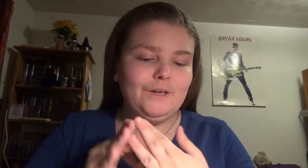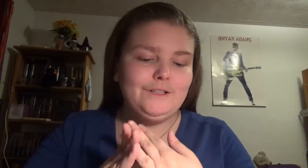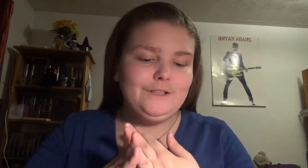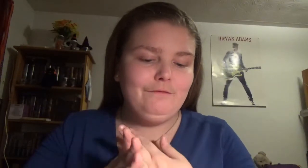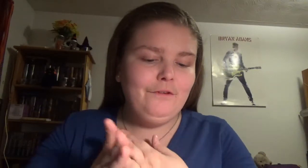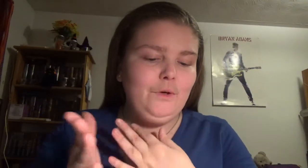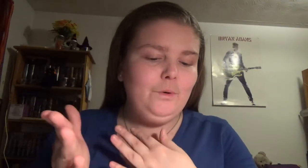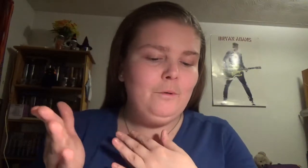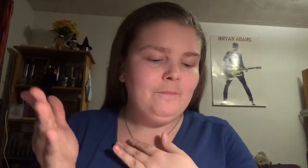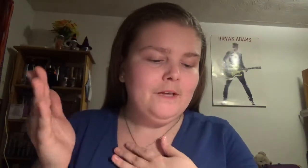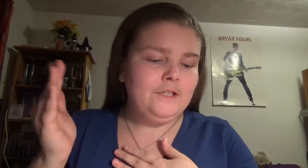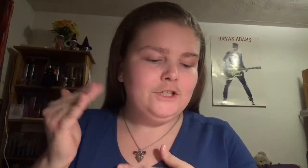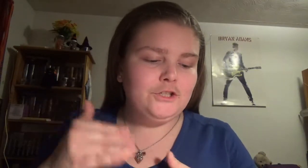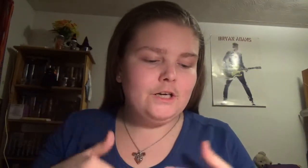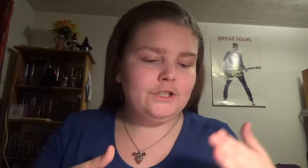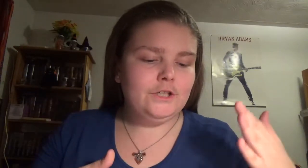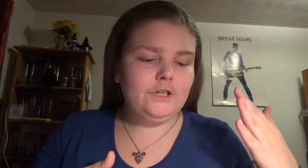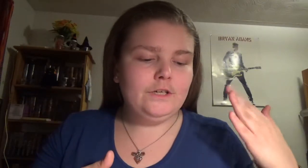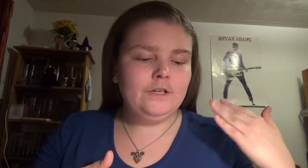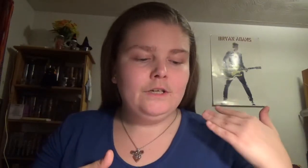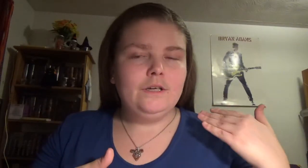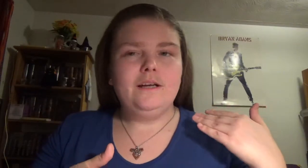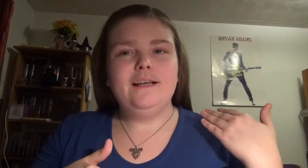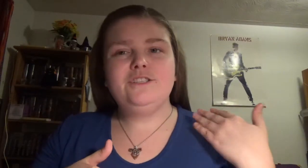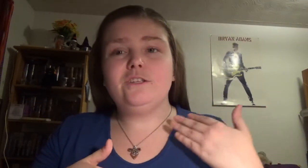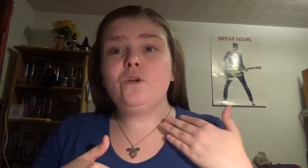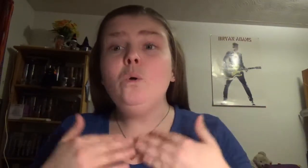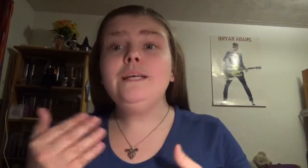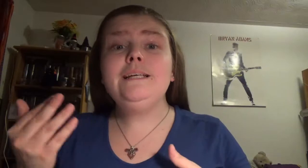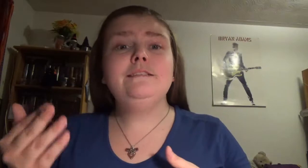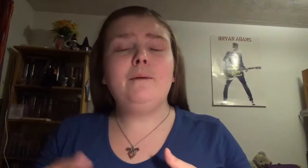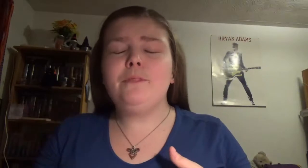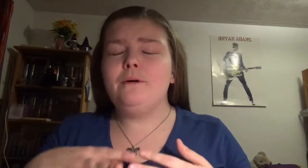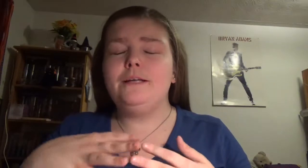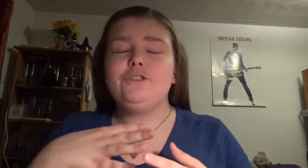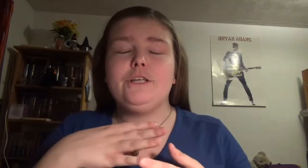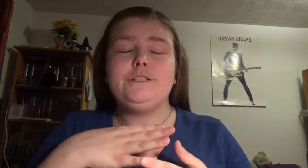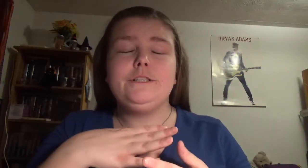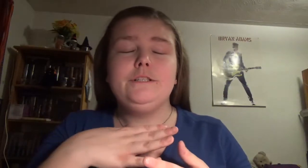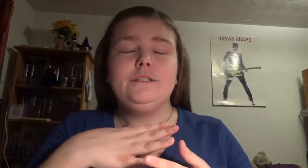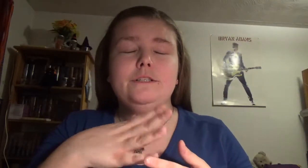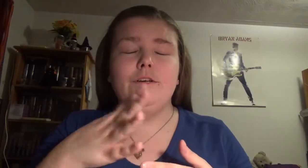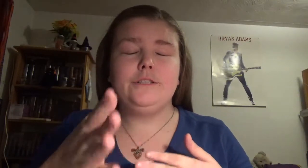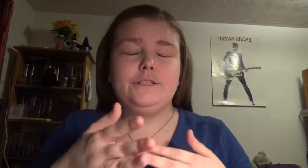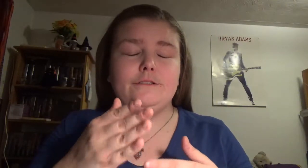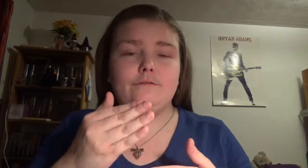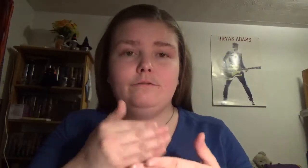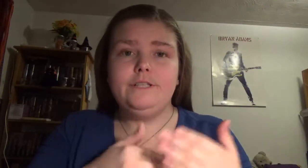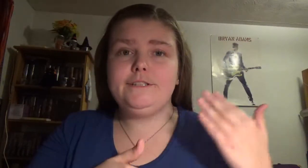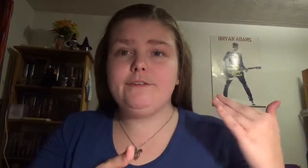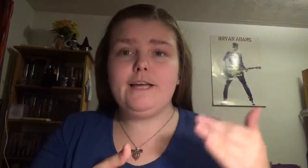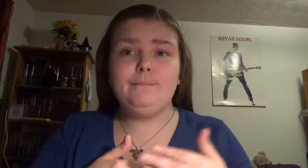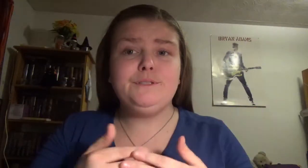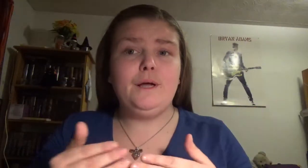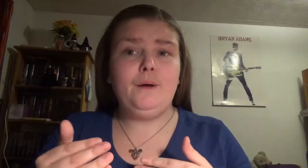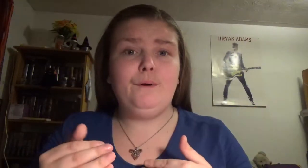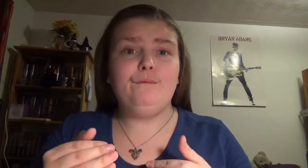points of view, structure, it's not totally in-depth, it's just here's these different types of